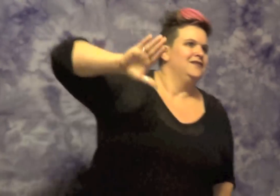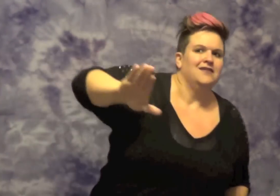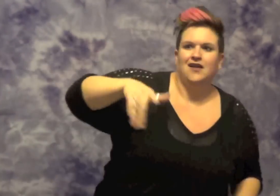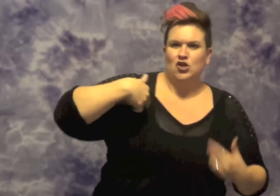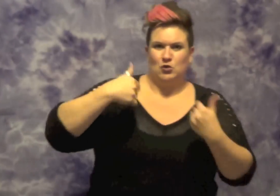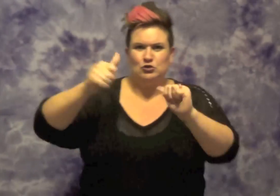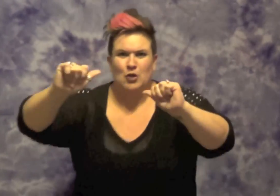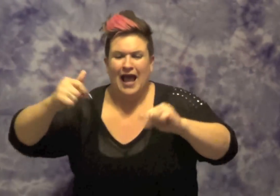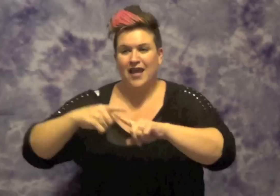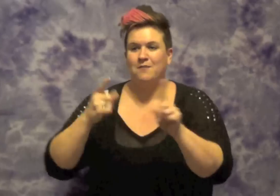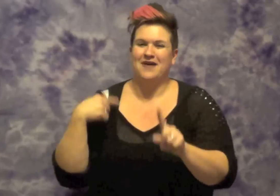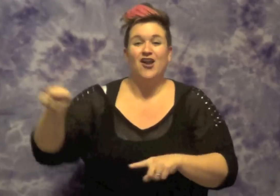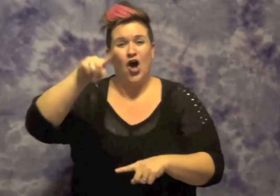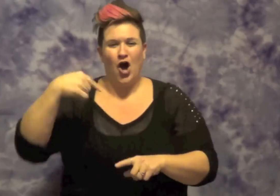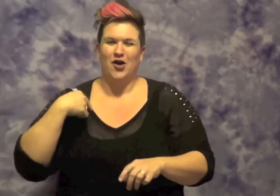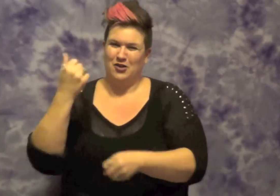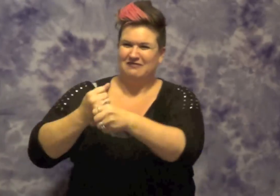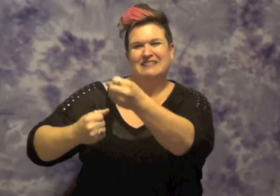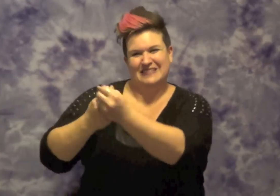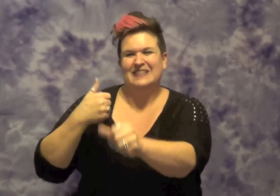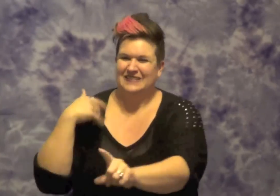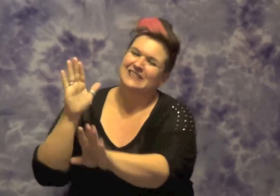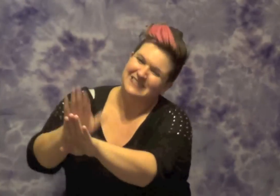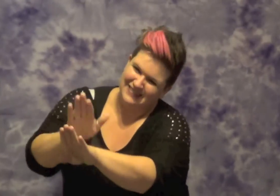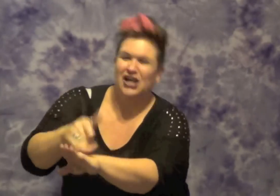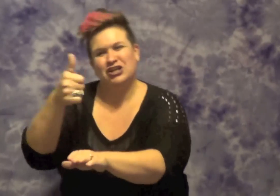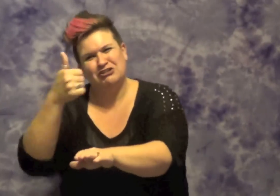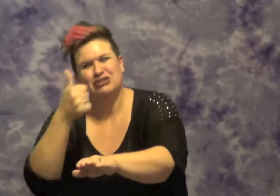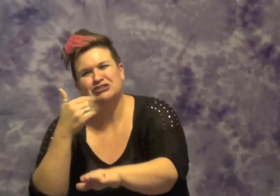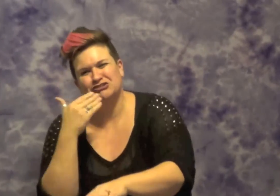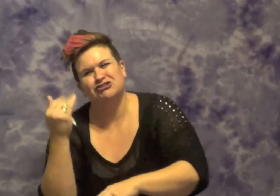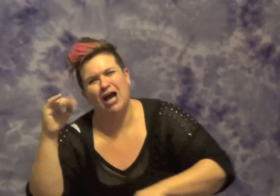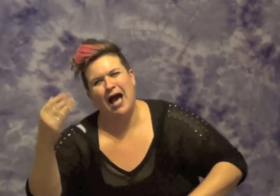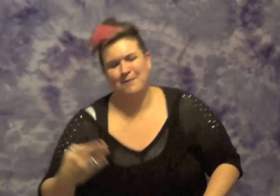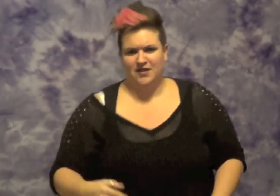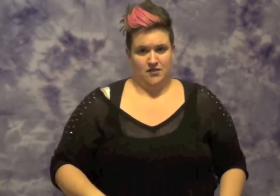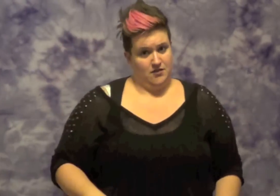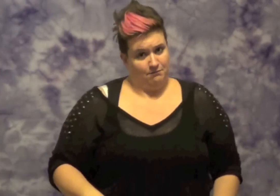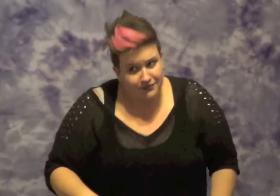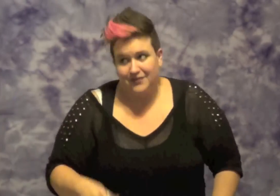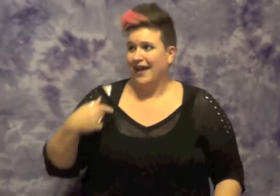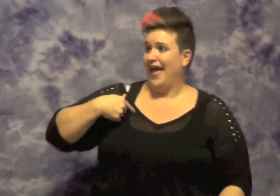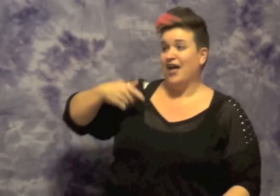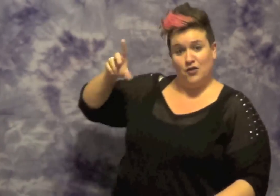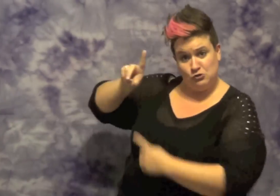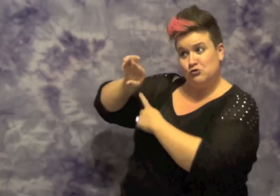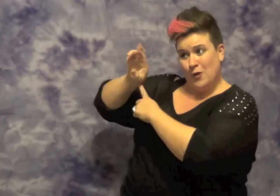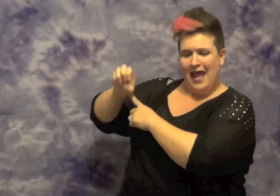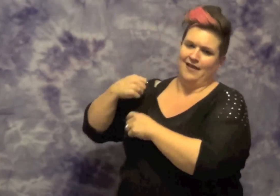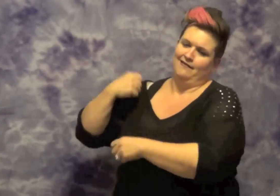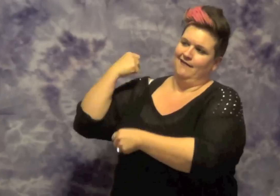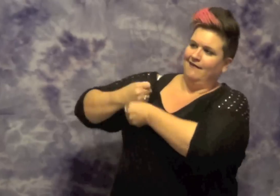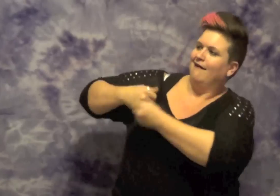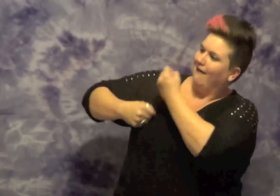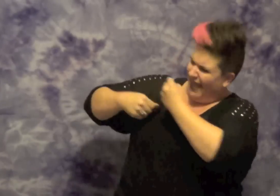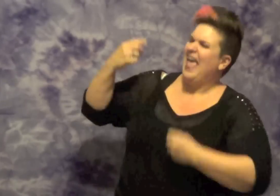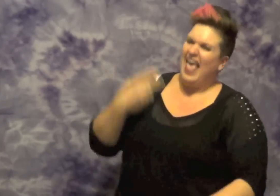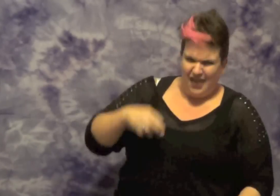that's all they say looking boy. You get a thumbs up pad on the back and a way to go from your label if you're looking boy. Hey looking boy, what you say looking boy? I get a hell yeah from Trey looking boy.